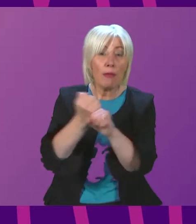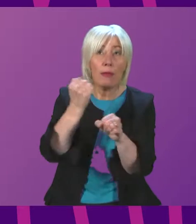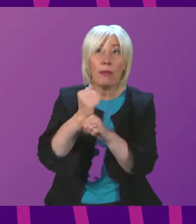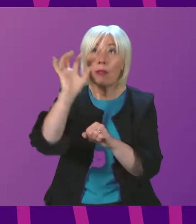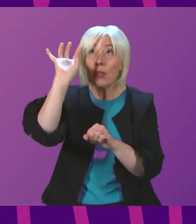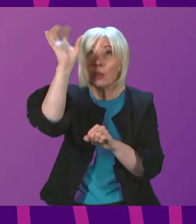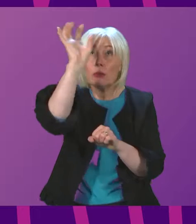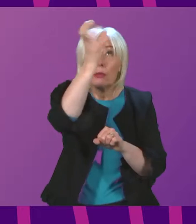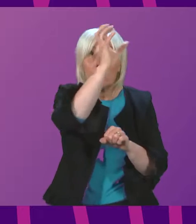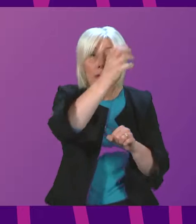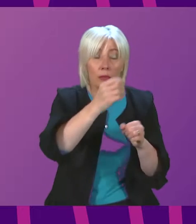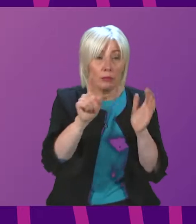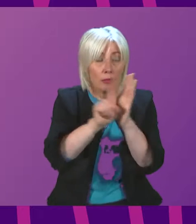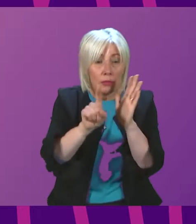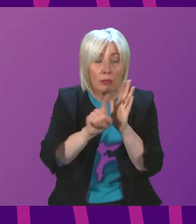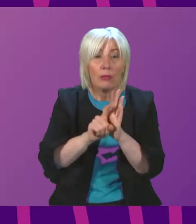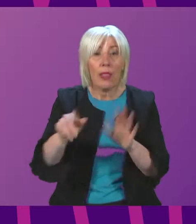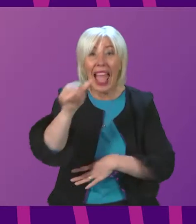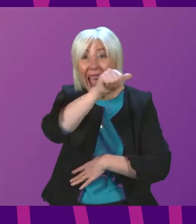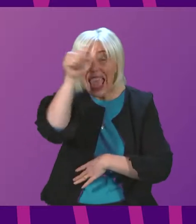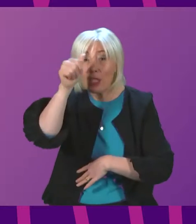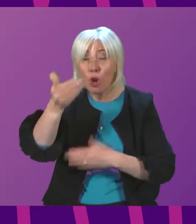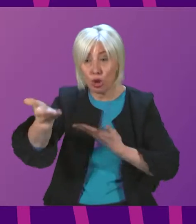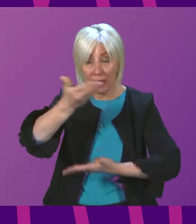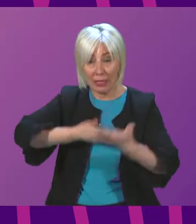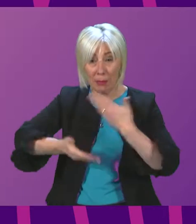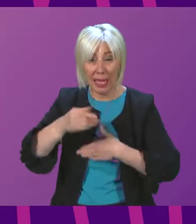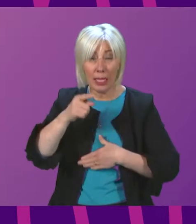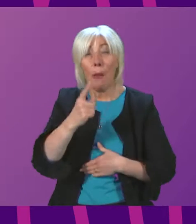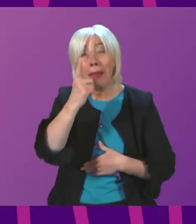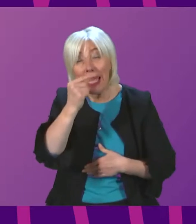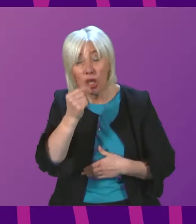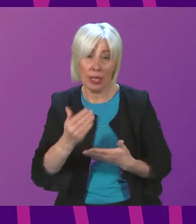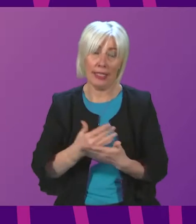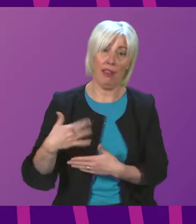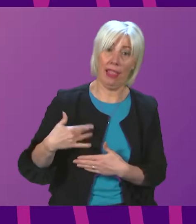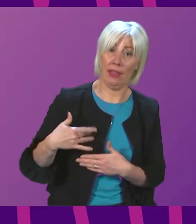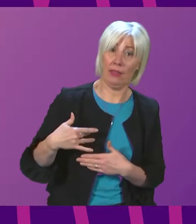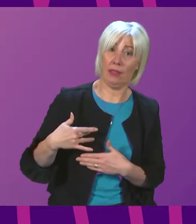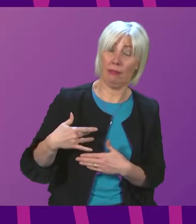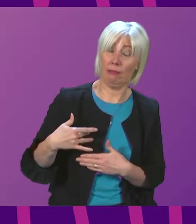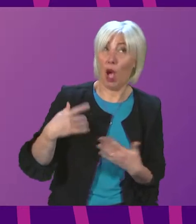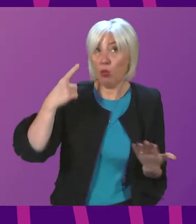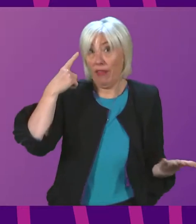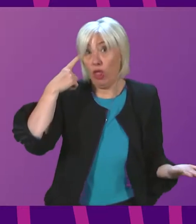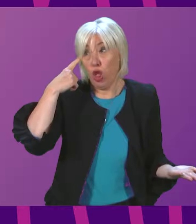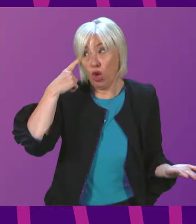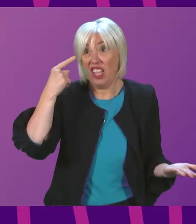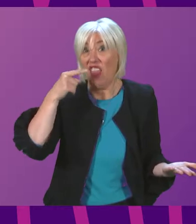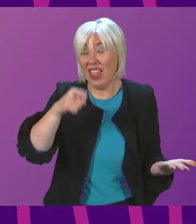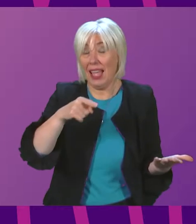devices that the experts have told us could potentially save lives. And I would have thought that was the